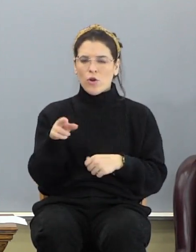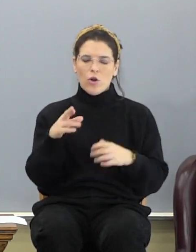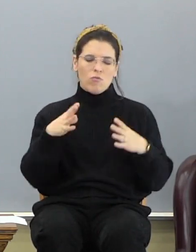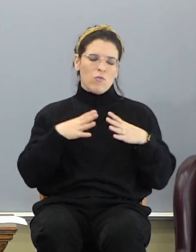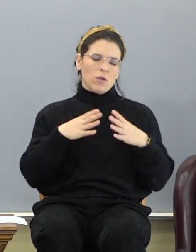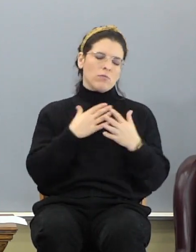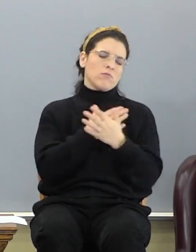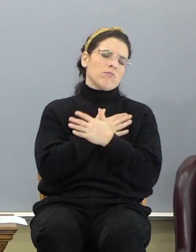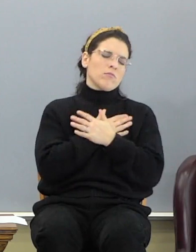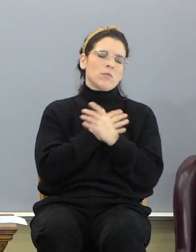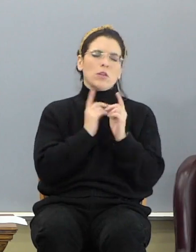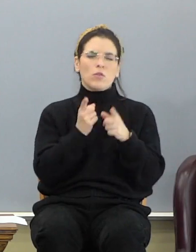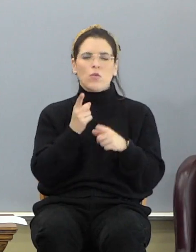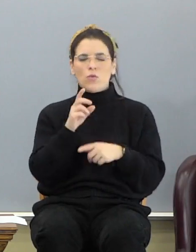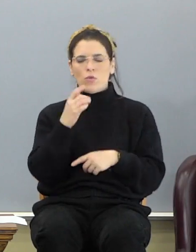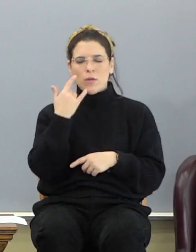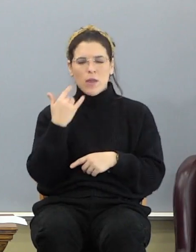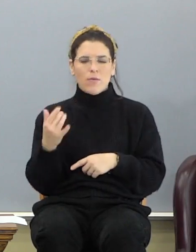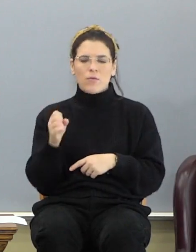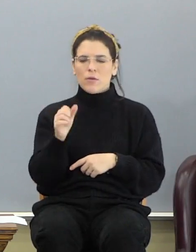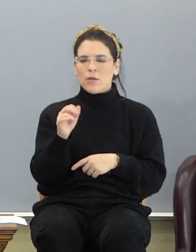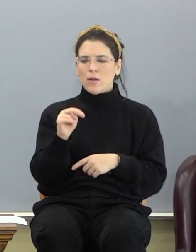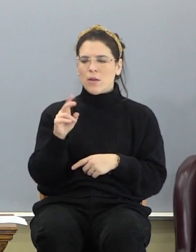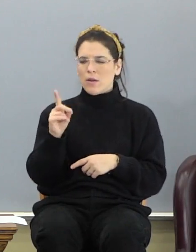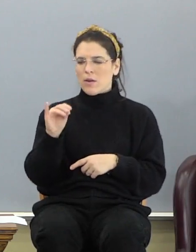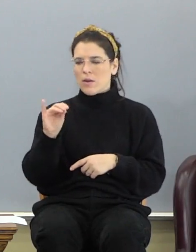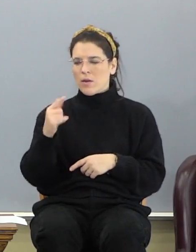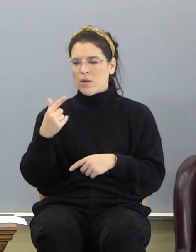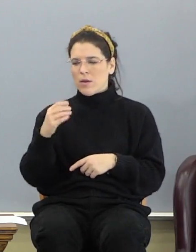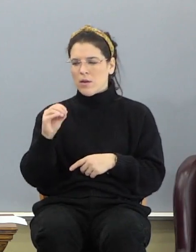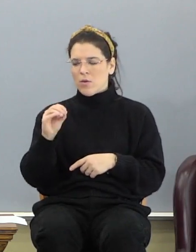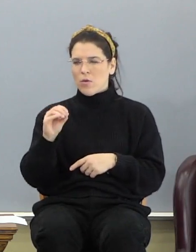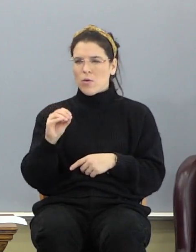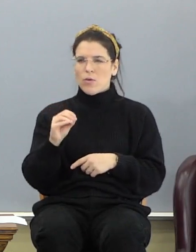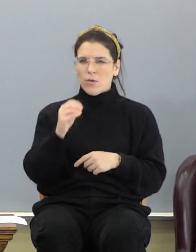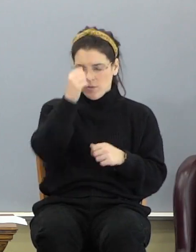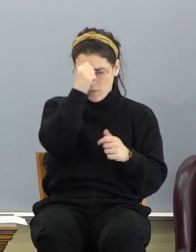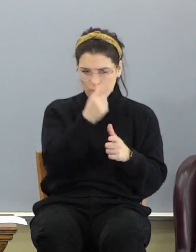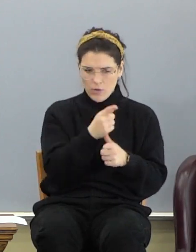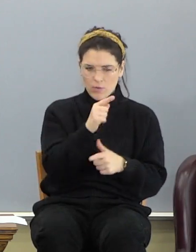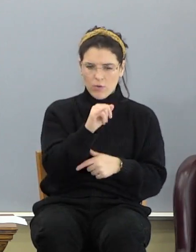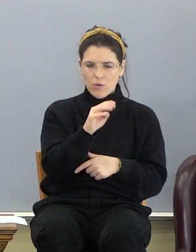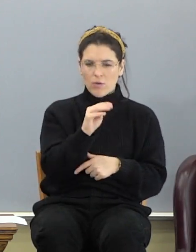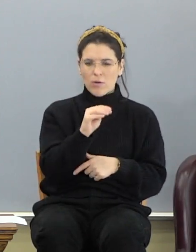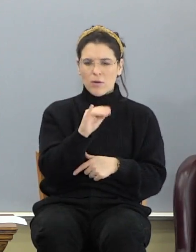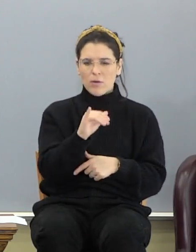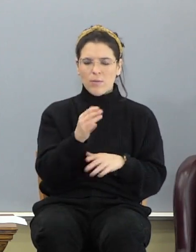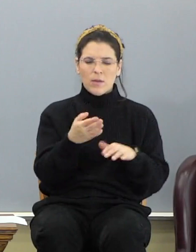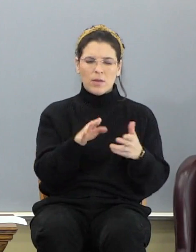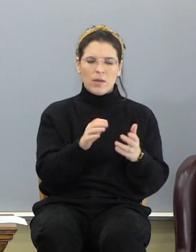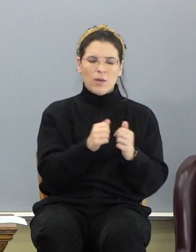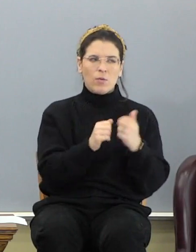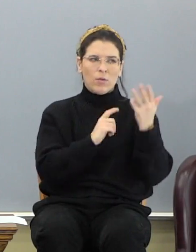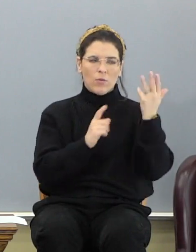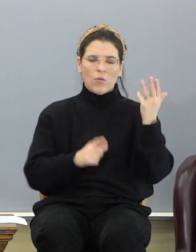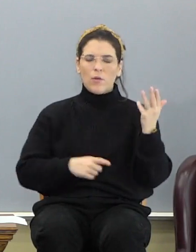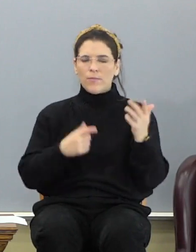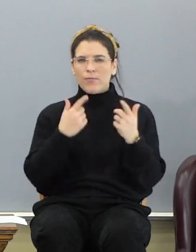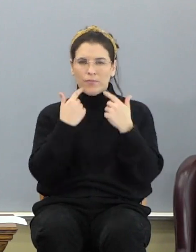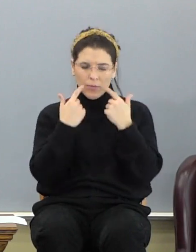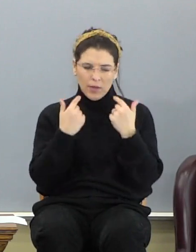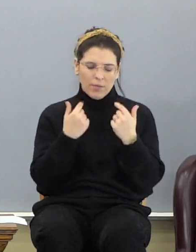is my city I like, and actually, that's where both Tim went to be with the Lord. And I laugh,